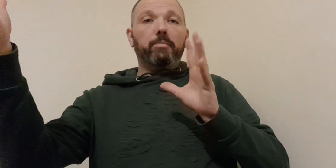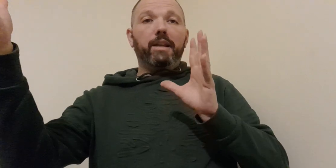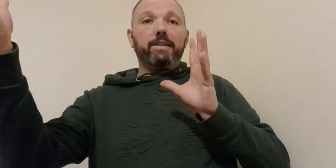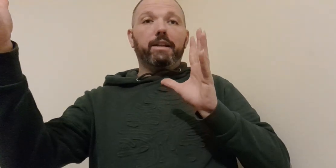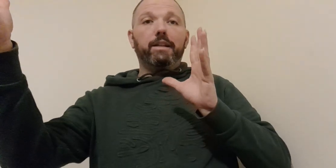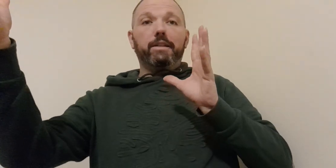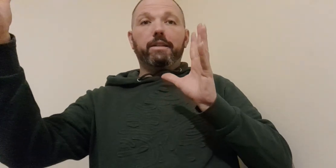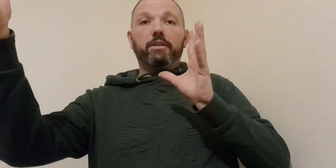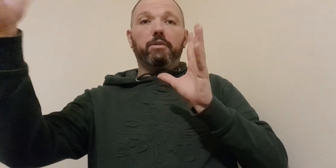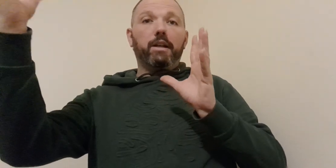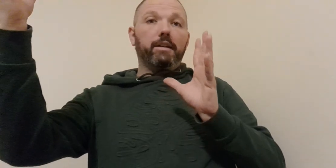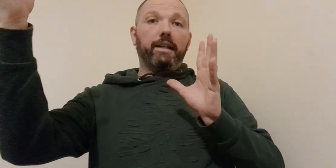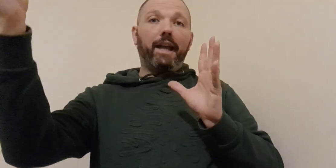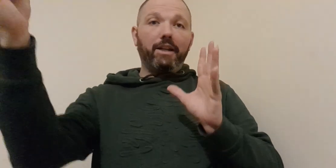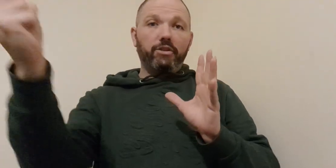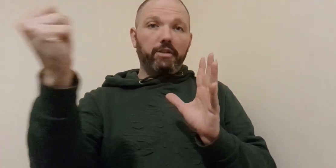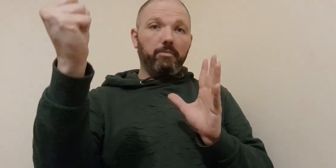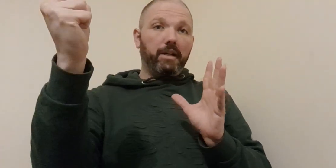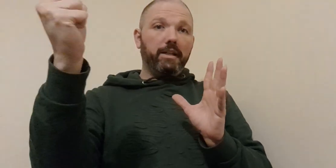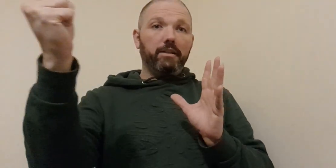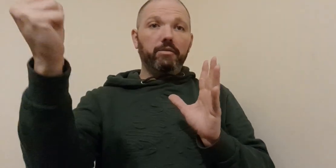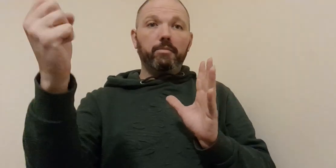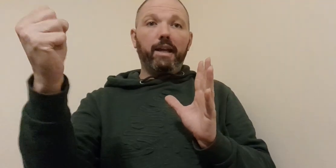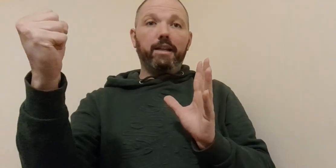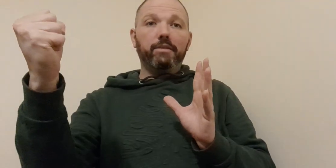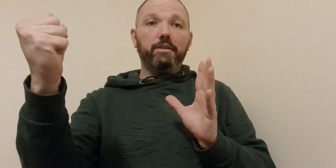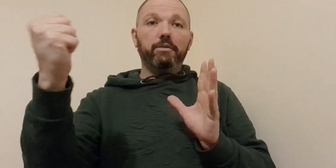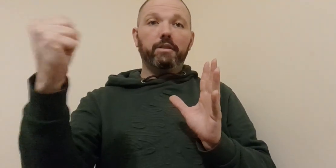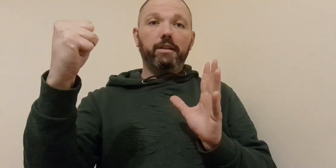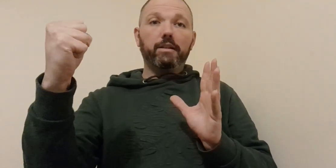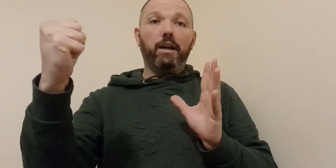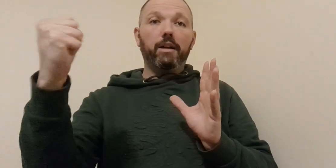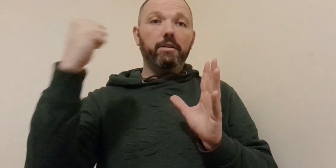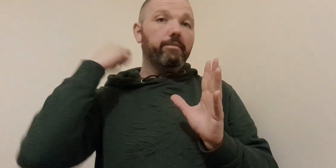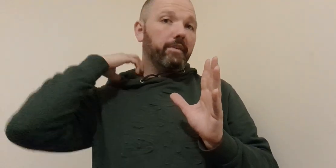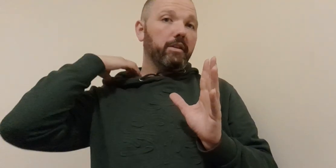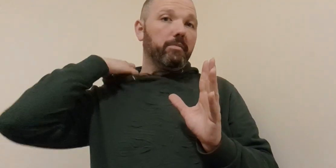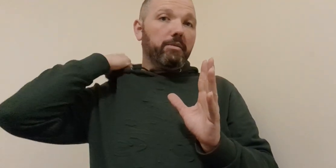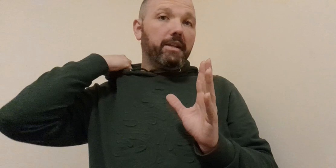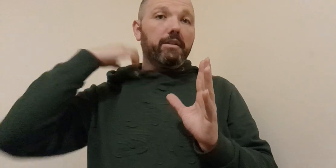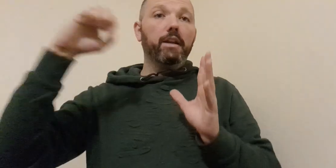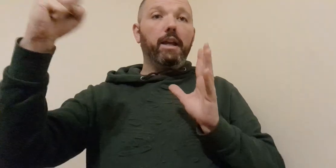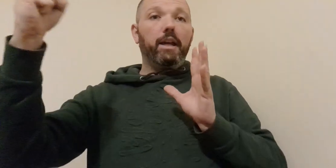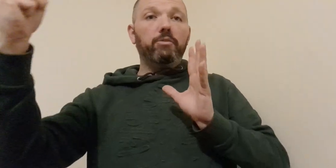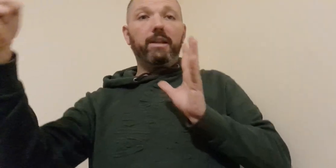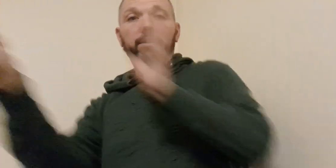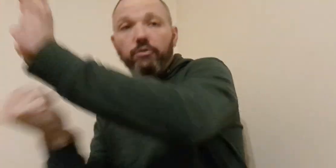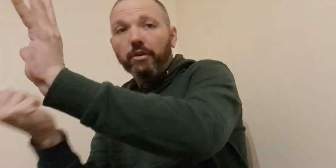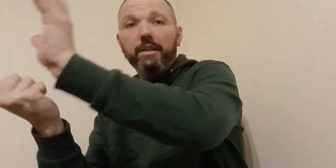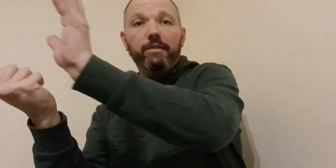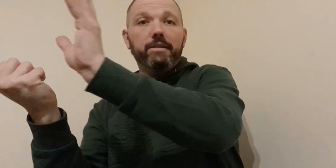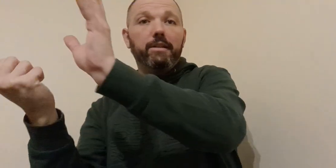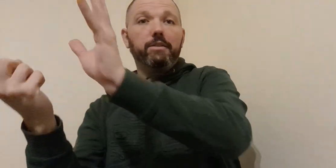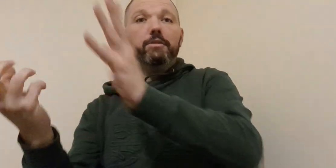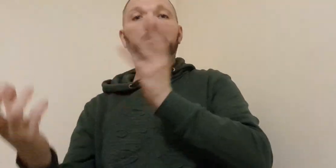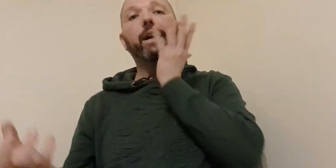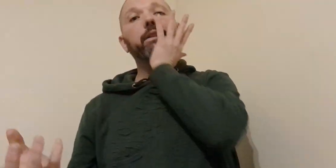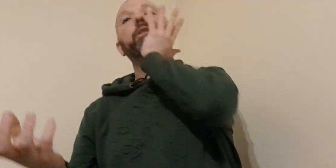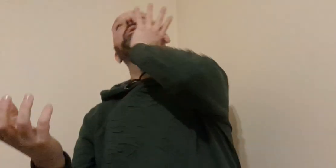you're basically let's let go got a catch like go behind like go the back of like go the the collar like about here and you basically drive let's let go of that like